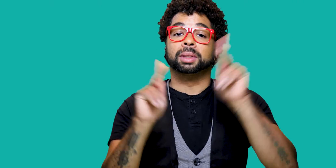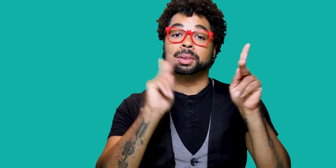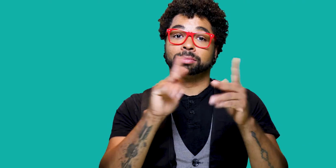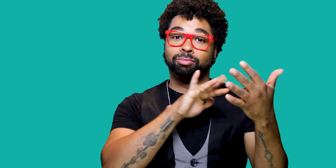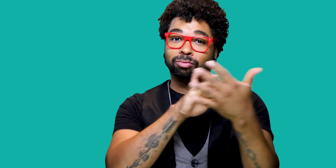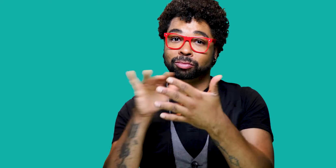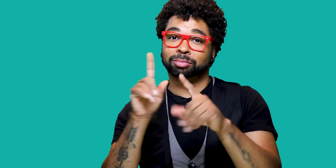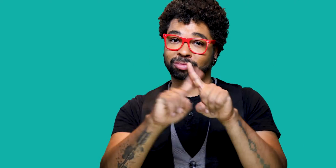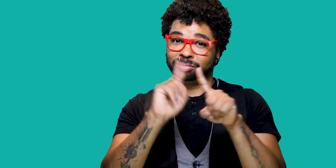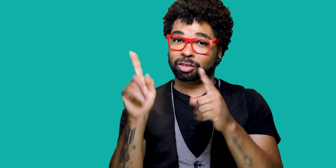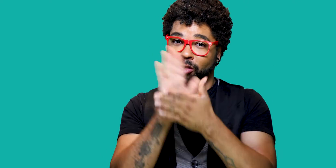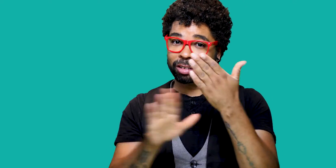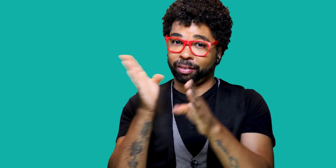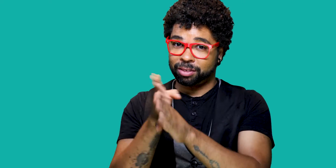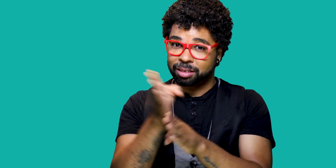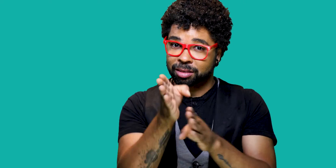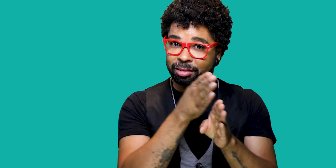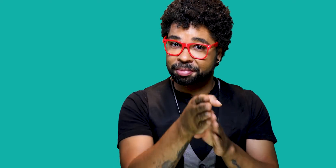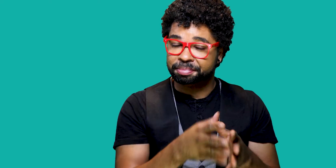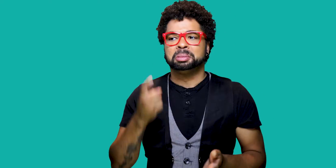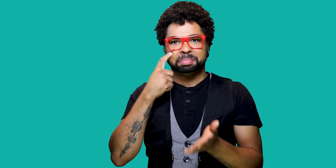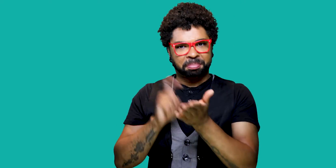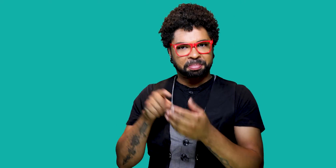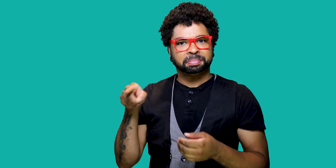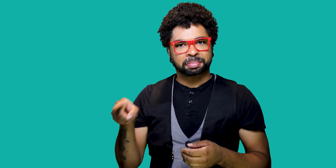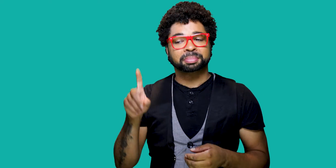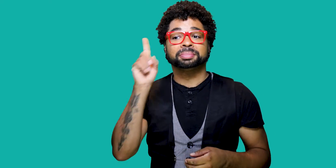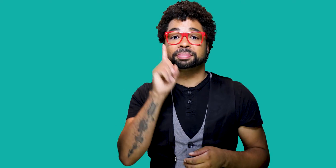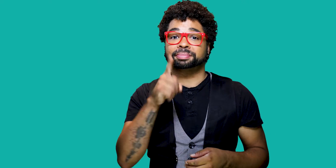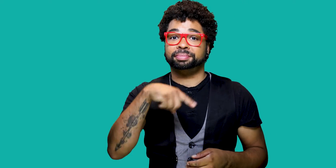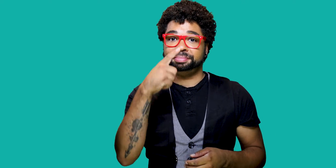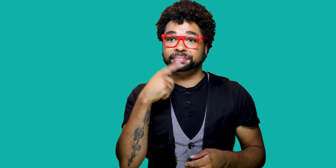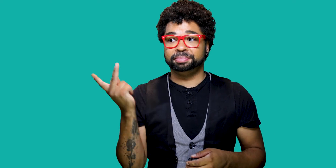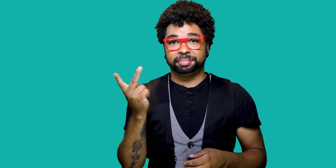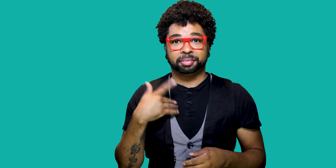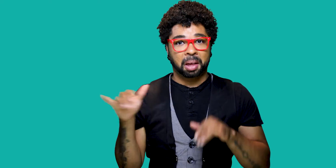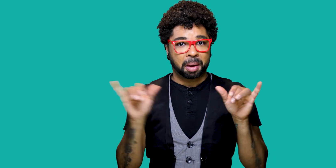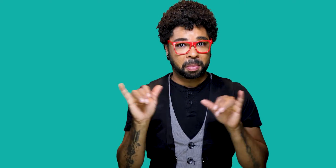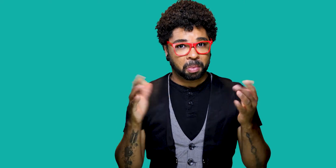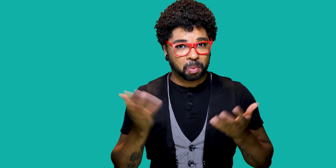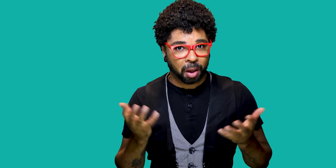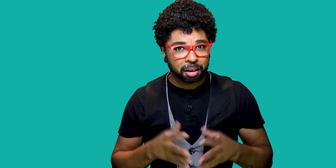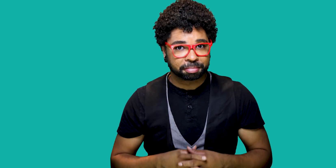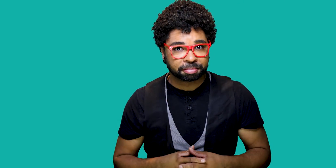People in college study a variety of majors. Deaf and hearing students commonly major in business